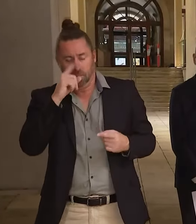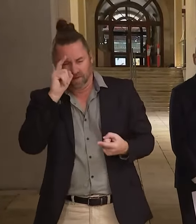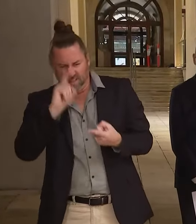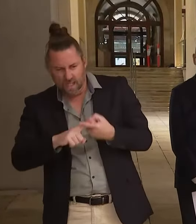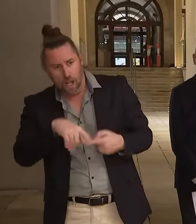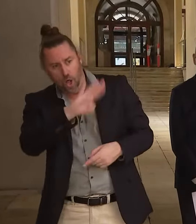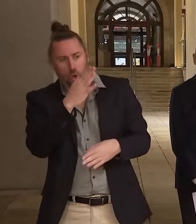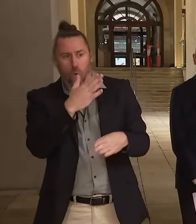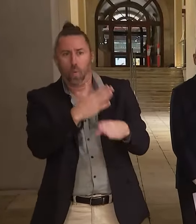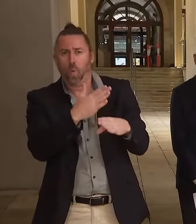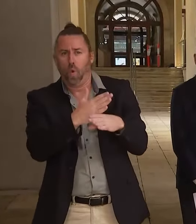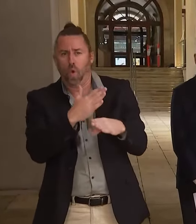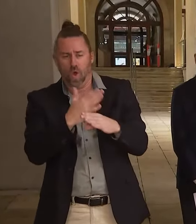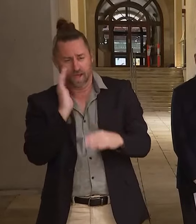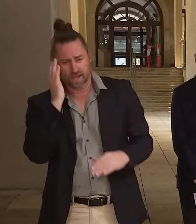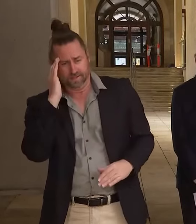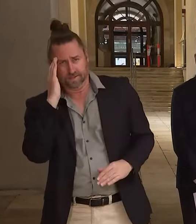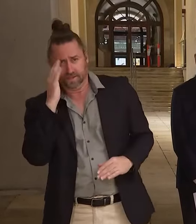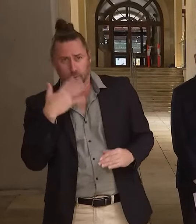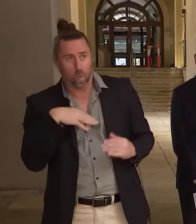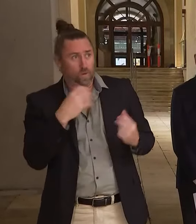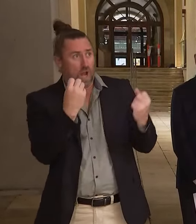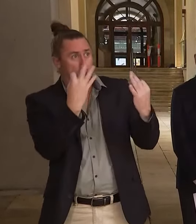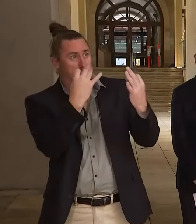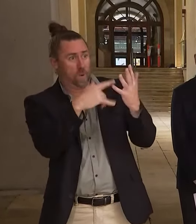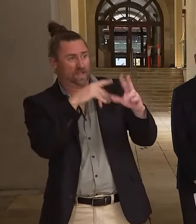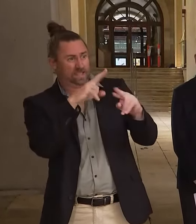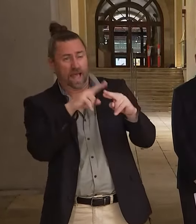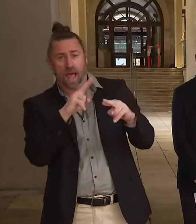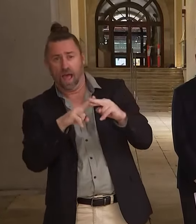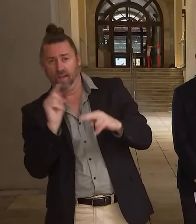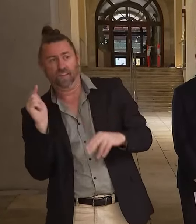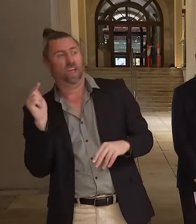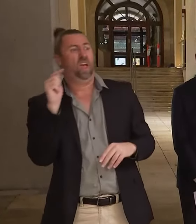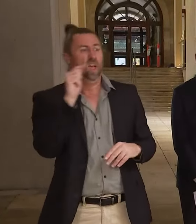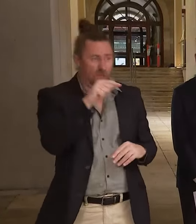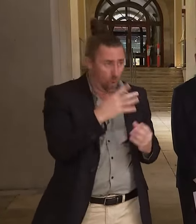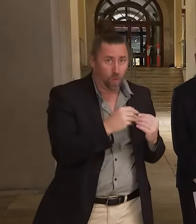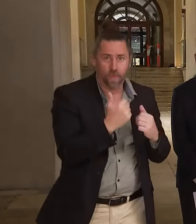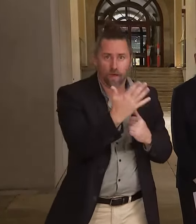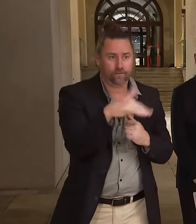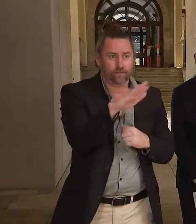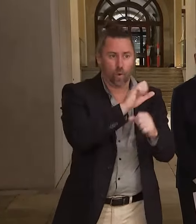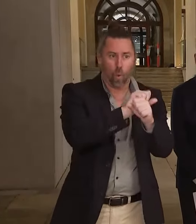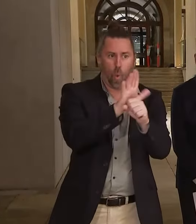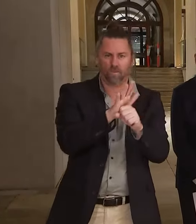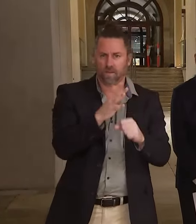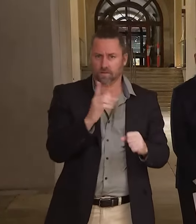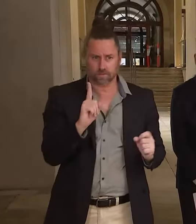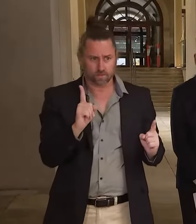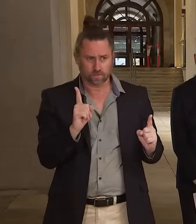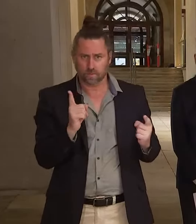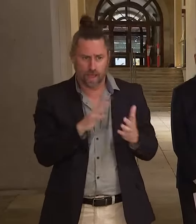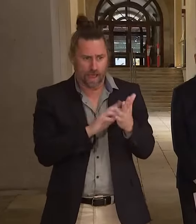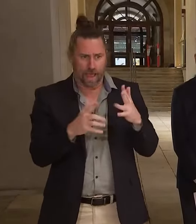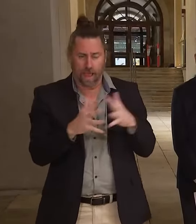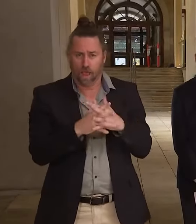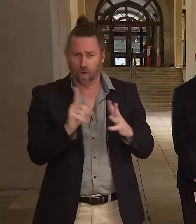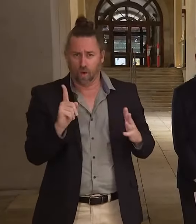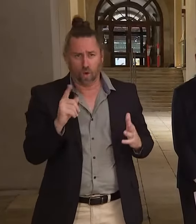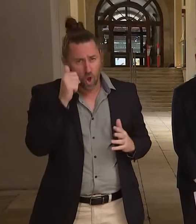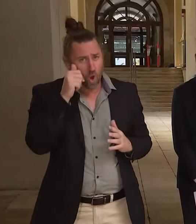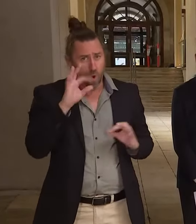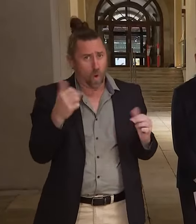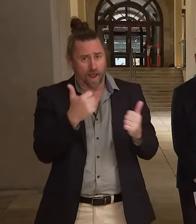elderly people is, you know, can have very dire consequences. And I am concerned about the